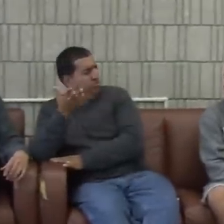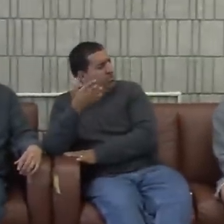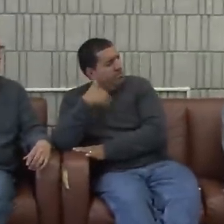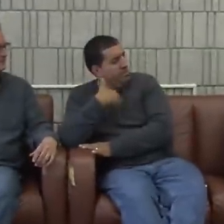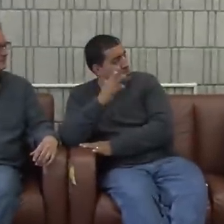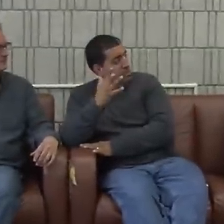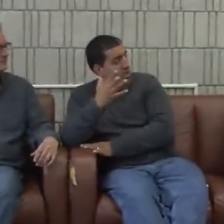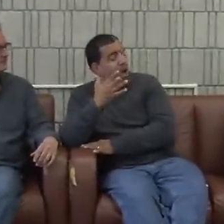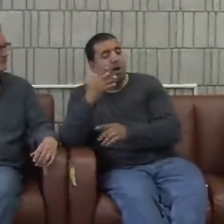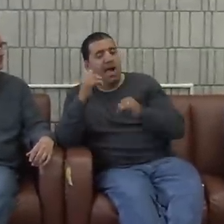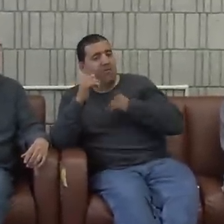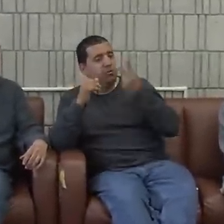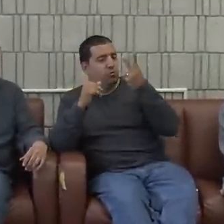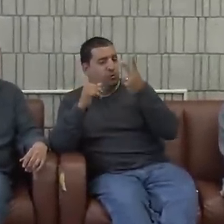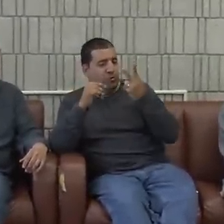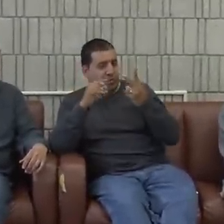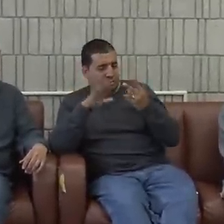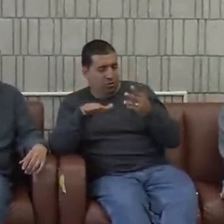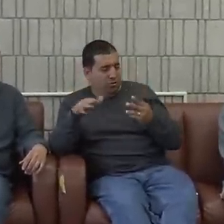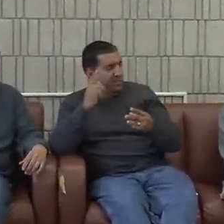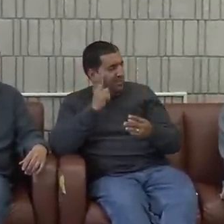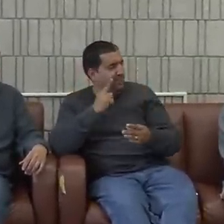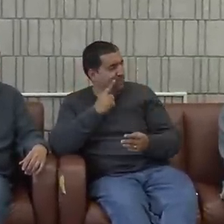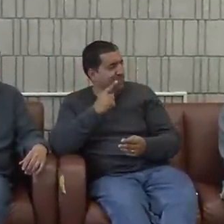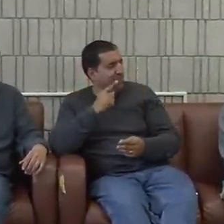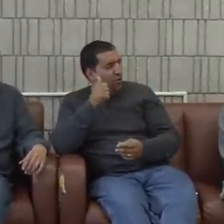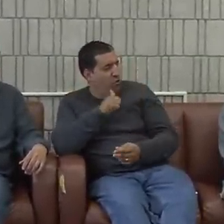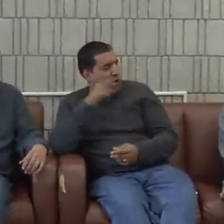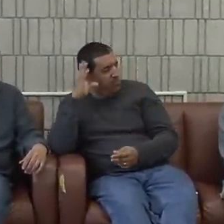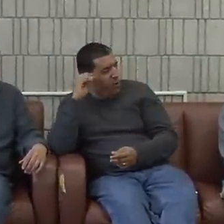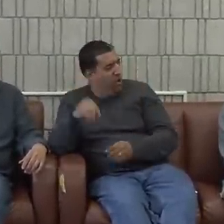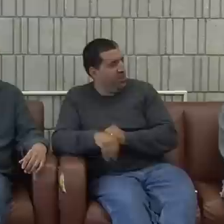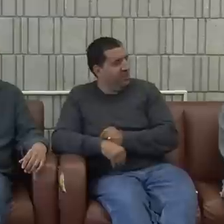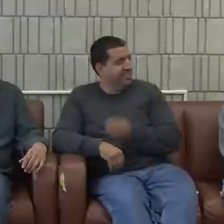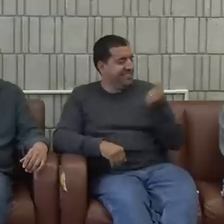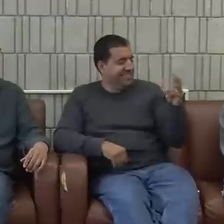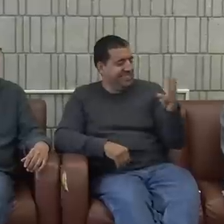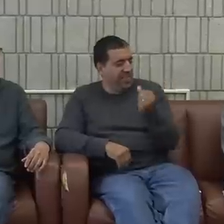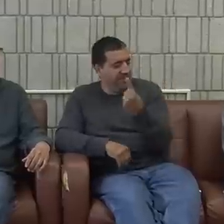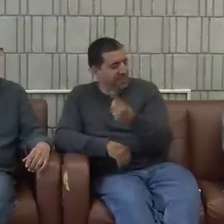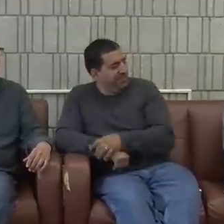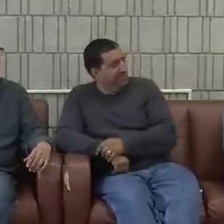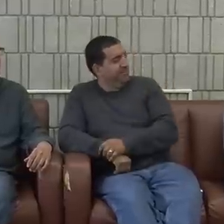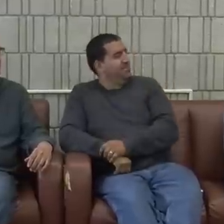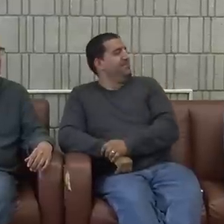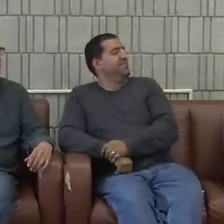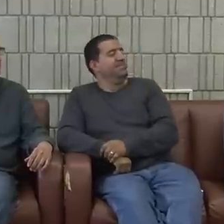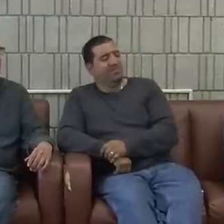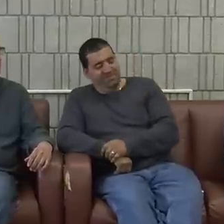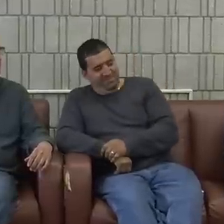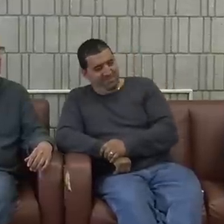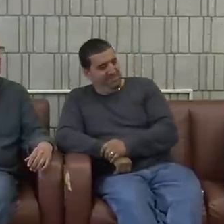Oh, go ahead. Okay. Well, I have two children. are actually deaf. I have a girl and a boy. They're 16 and 11.